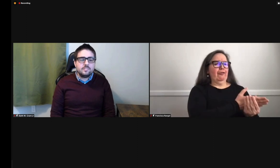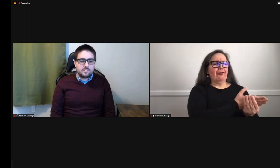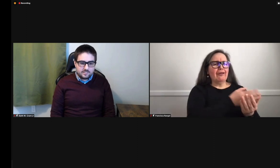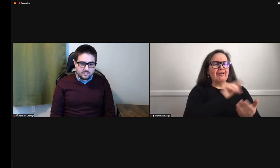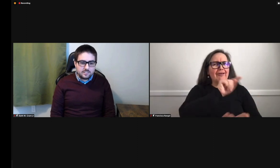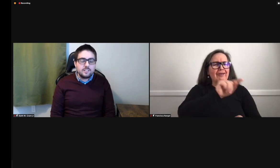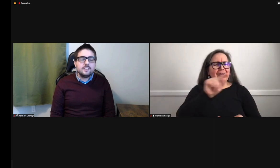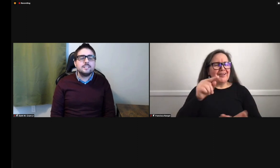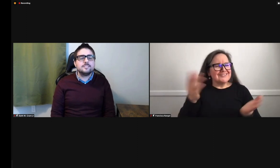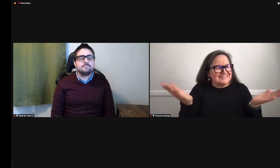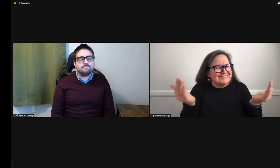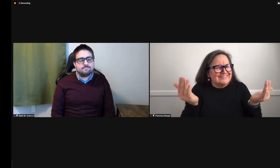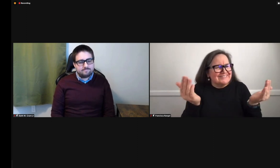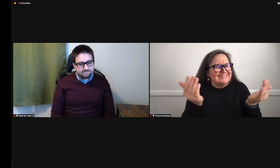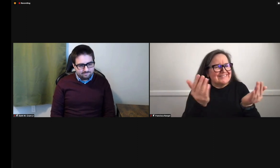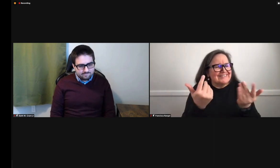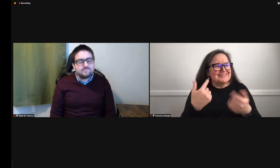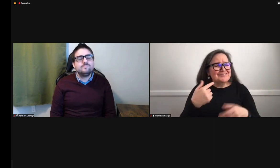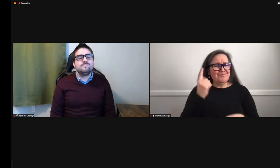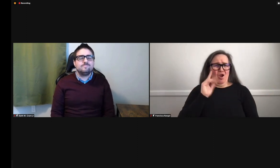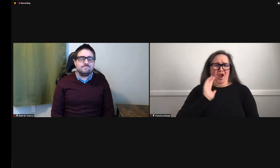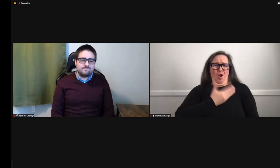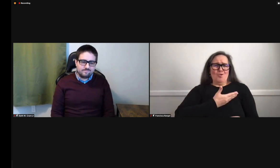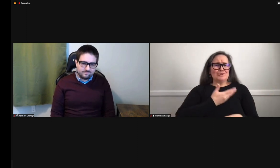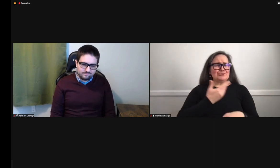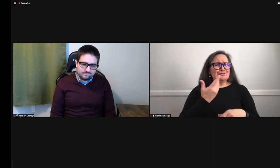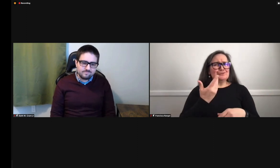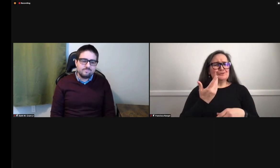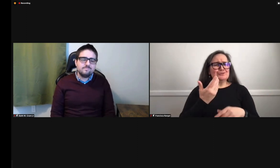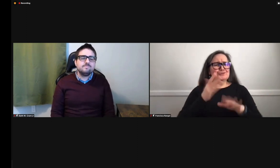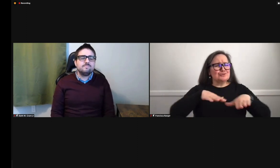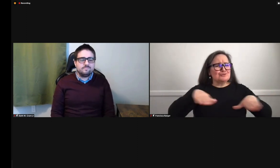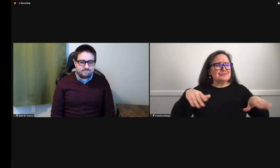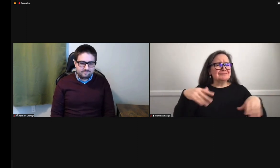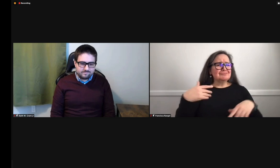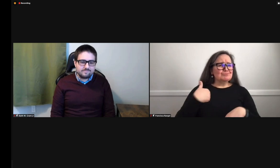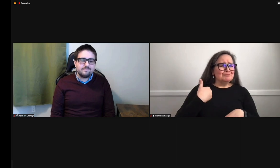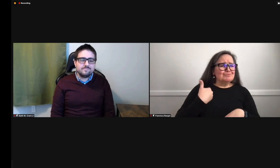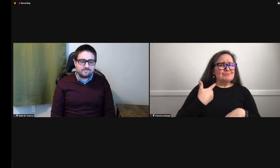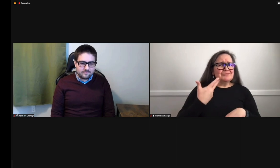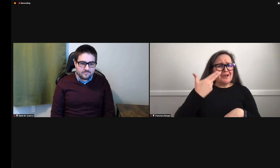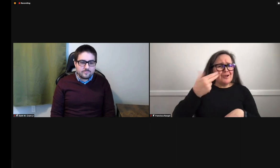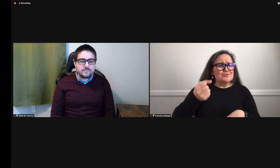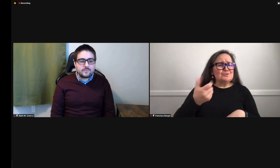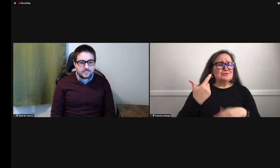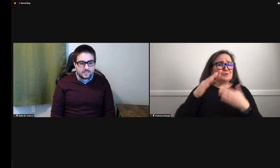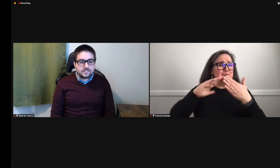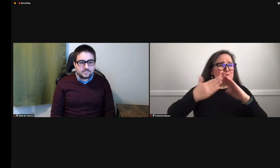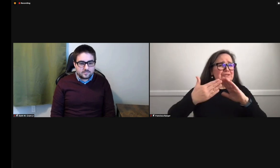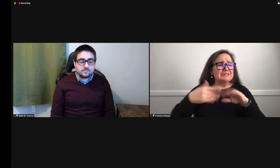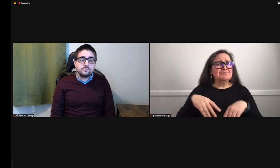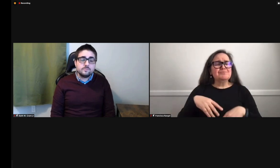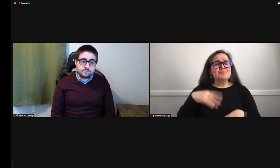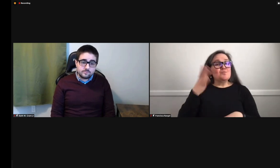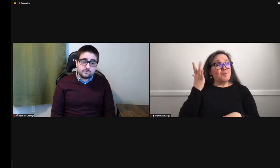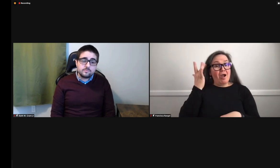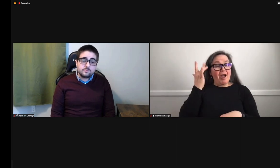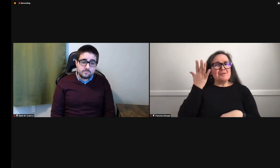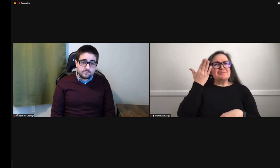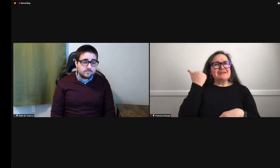art and their writing of storybooks, yet they shelve it and they don't take it to publication.